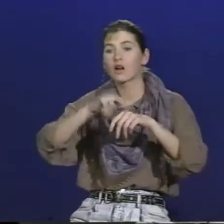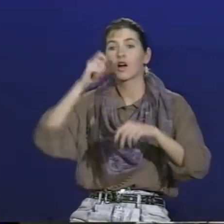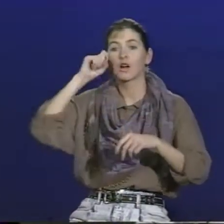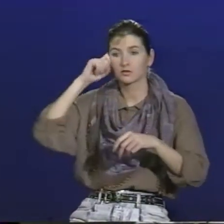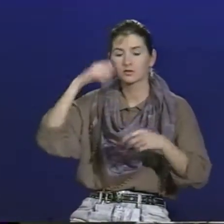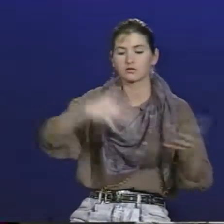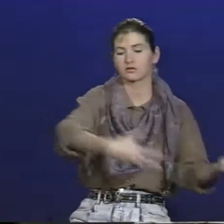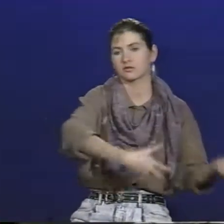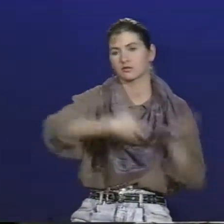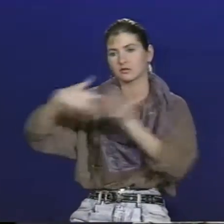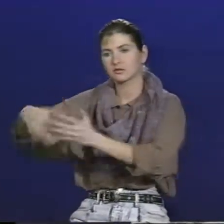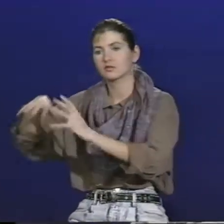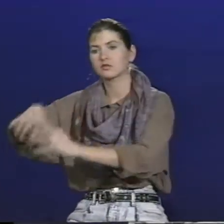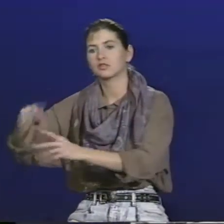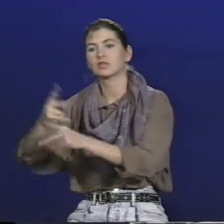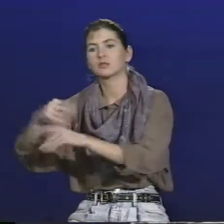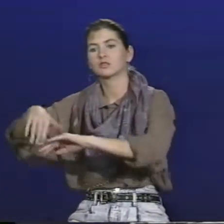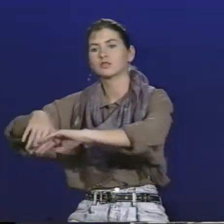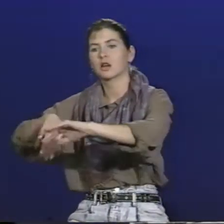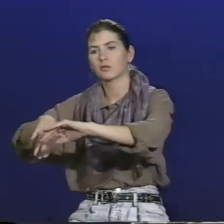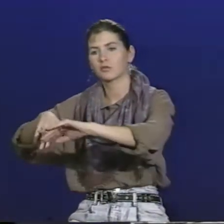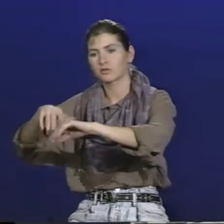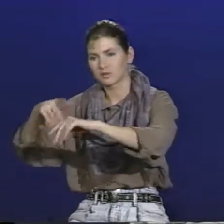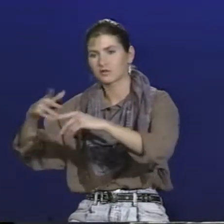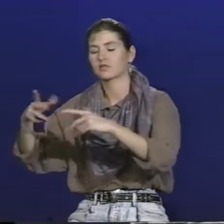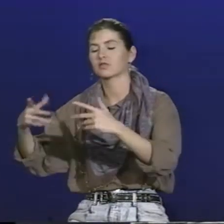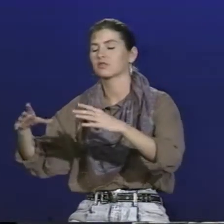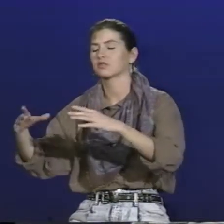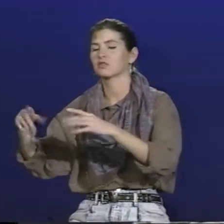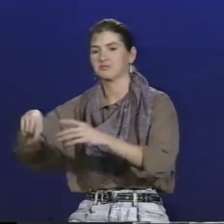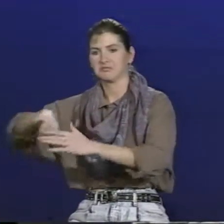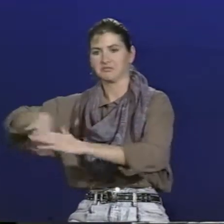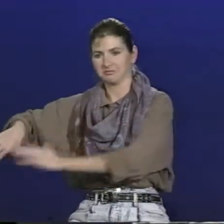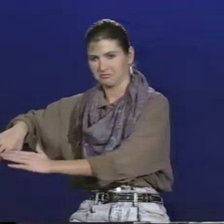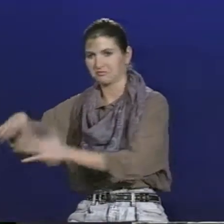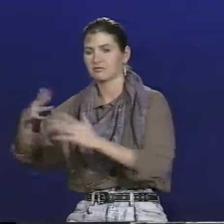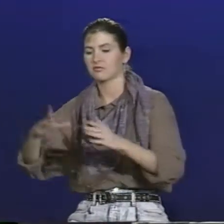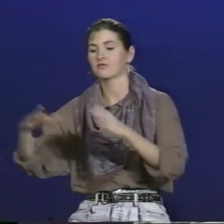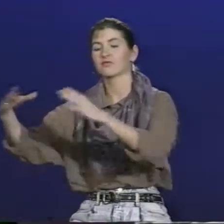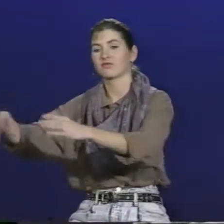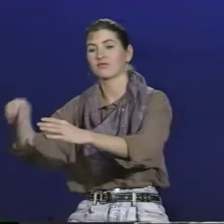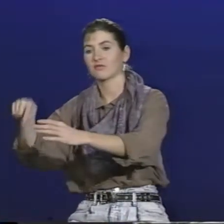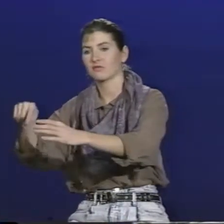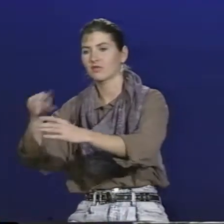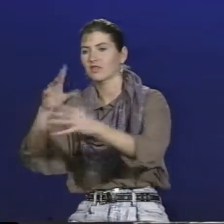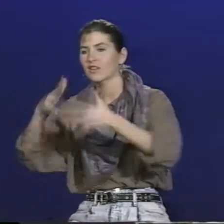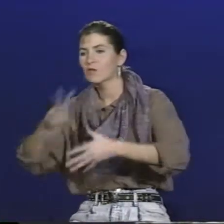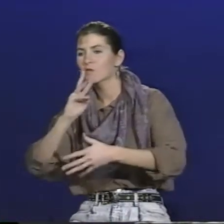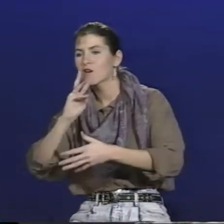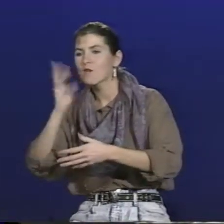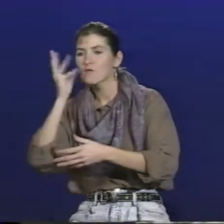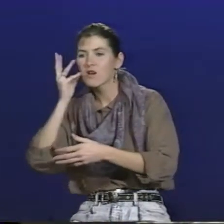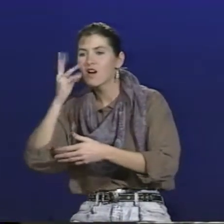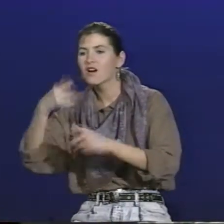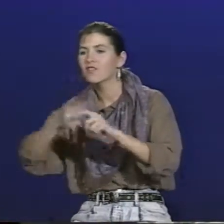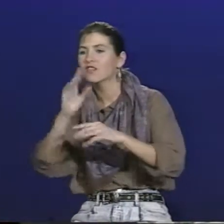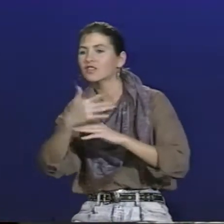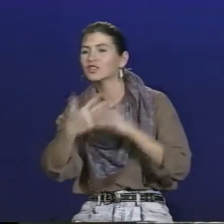After you've removed the fish from the oven, then you keep the potatoes and carrots separate in a container in a pot, and you have the